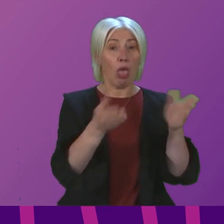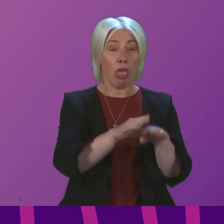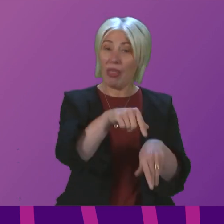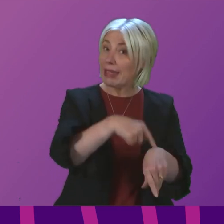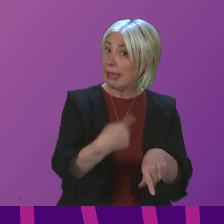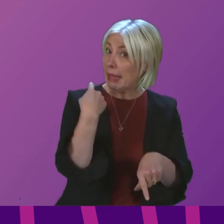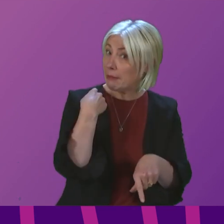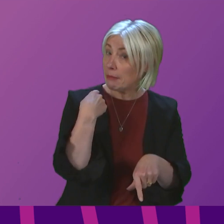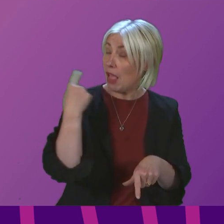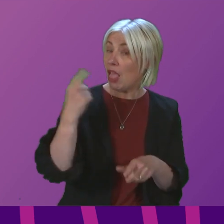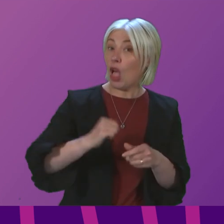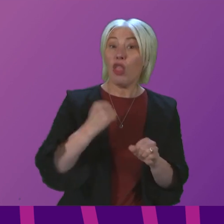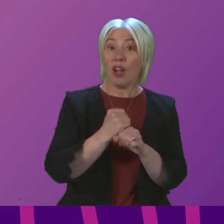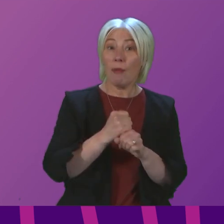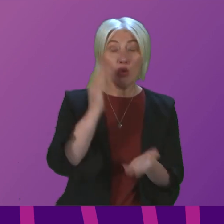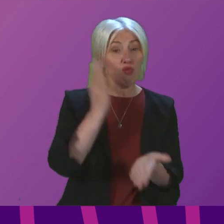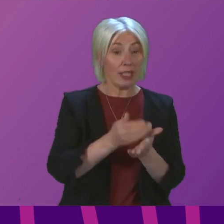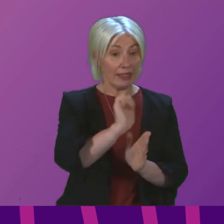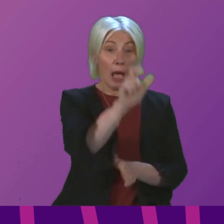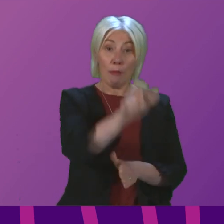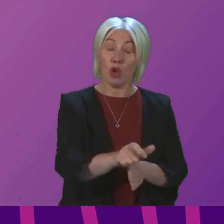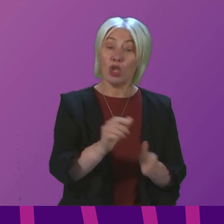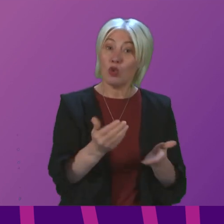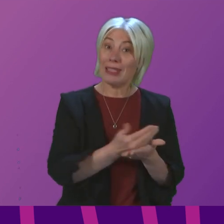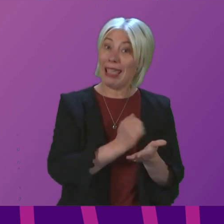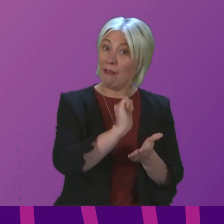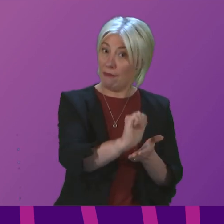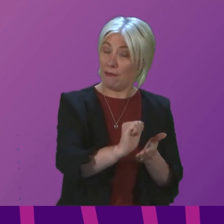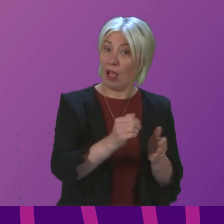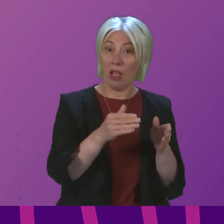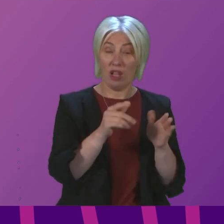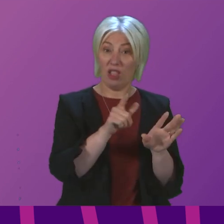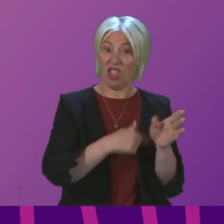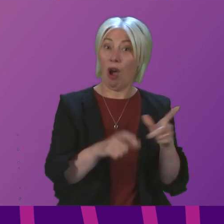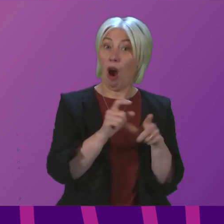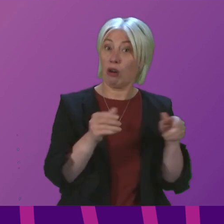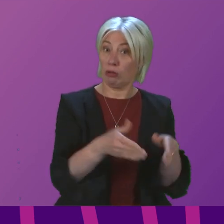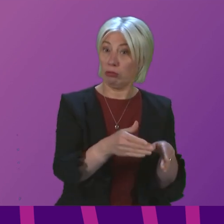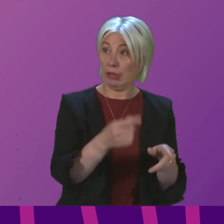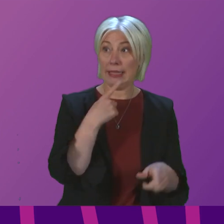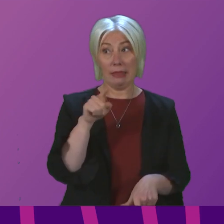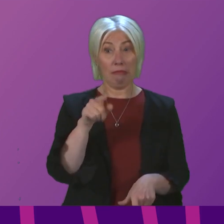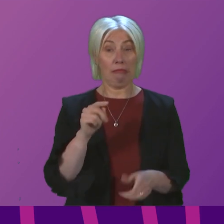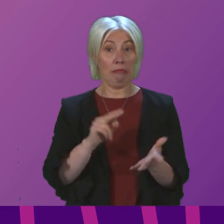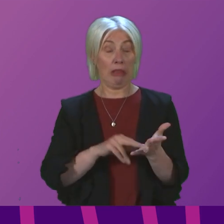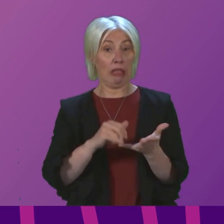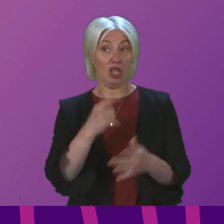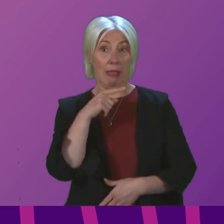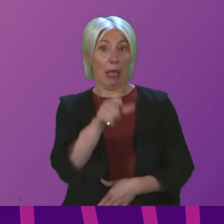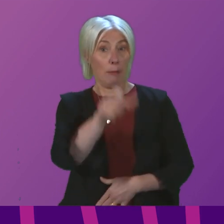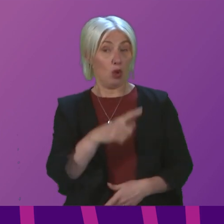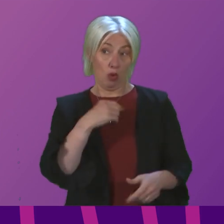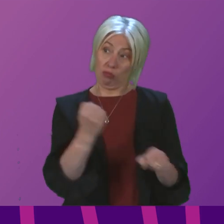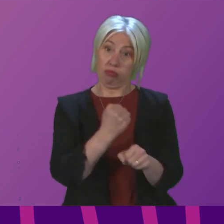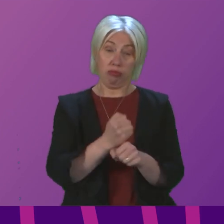to save the Yard, who Nicholas Sturgeon stood next to and said this was the man to turn it round, says the jobs at